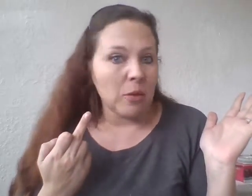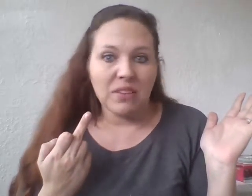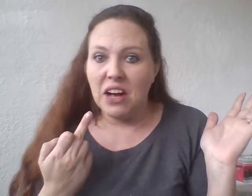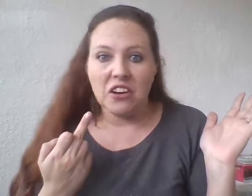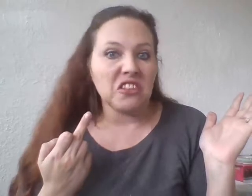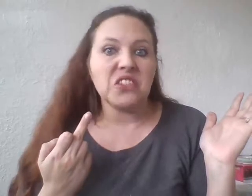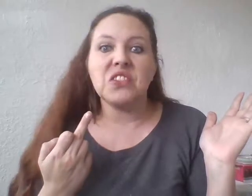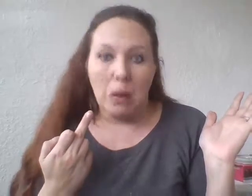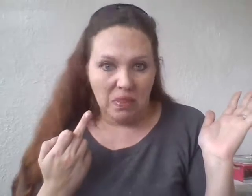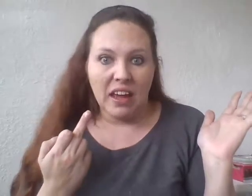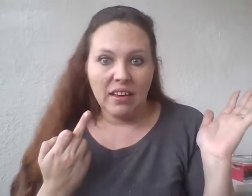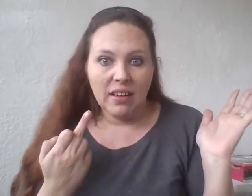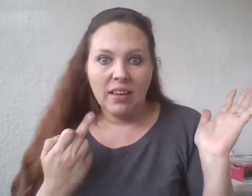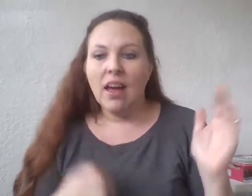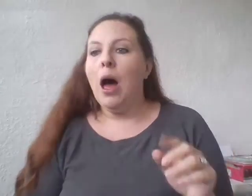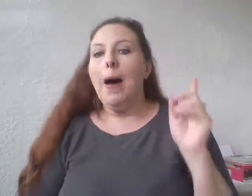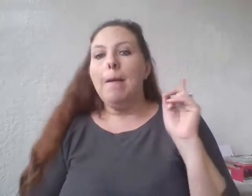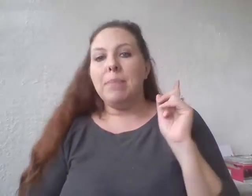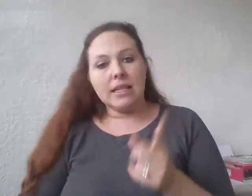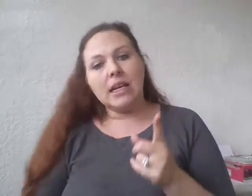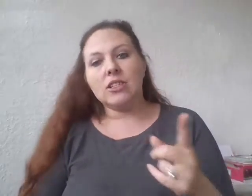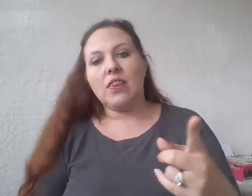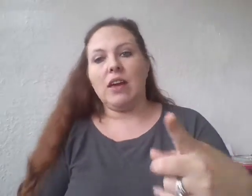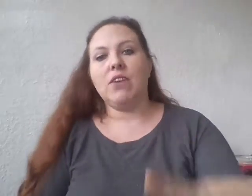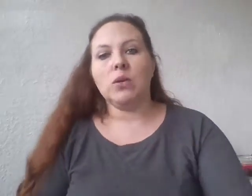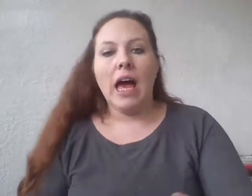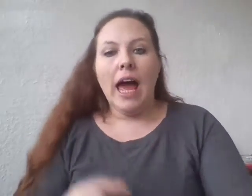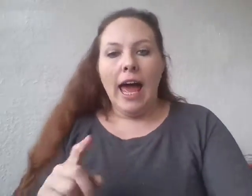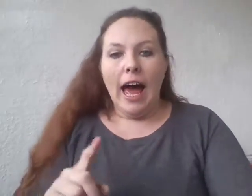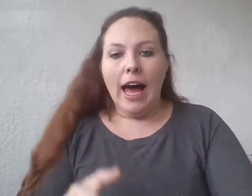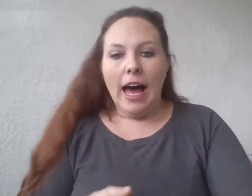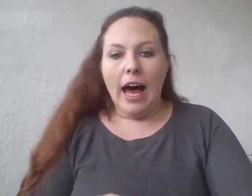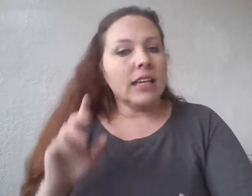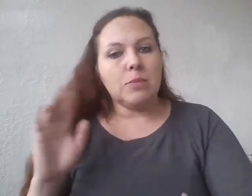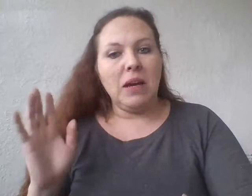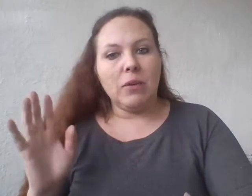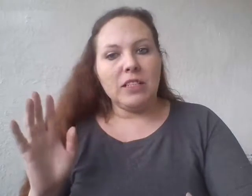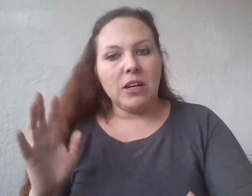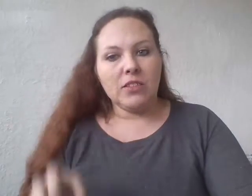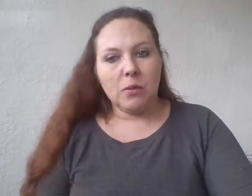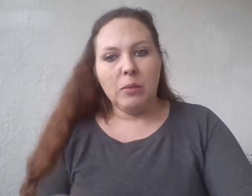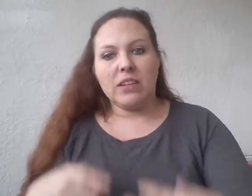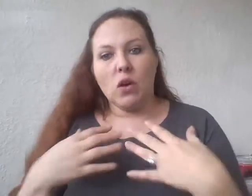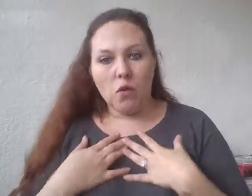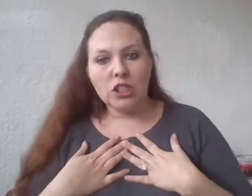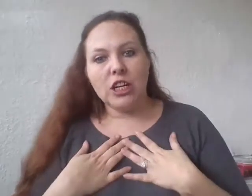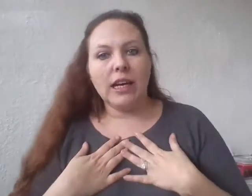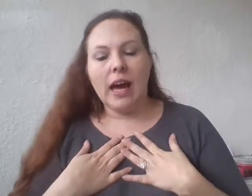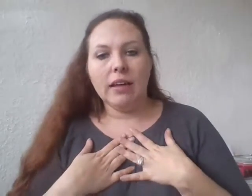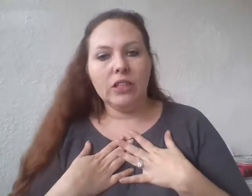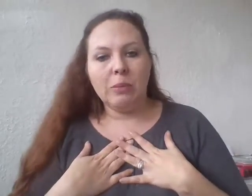provider or something. Because here's the thing, folks. I can speak from experience from New Mexico. Fortunately, I live in New